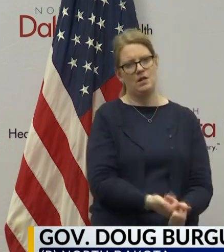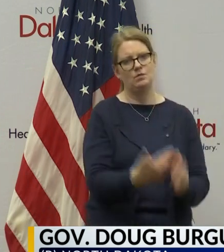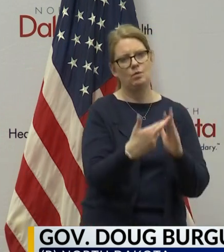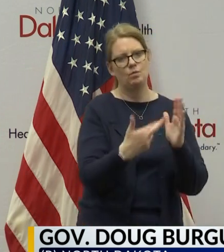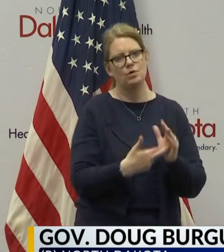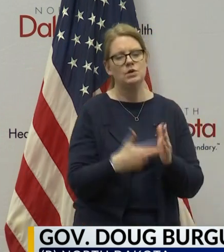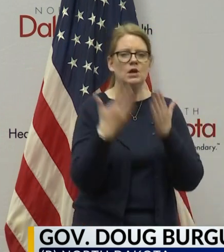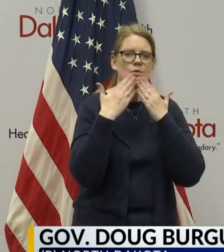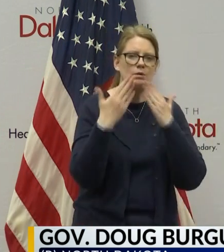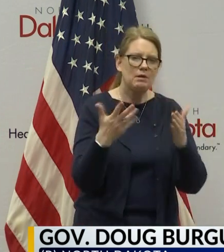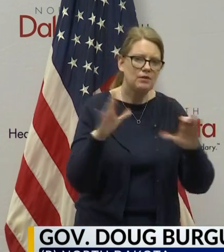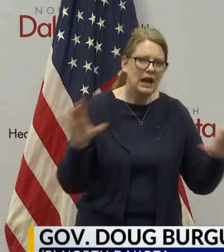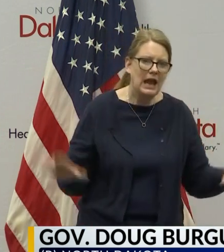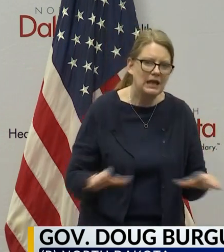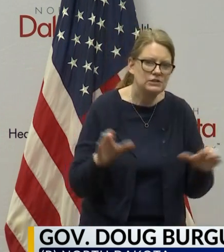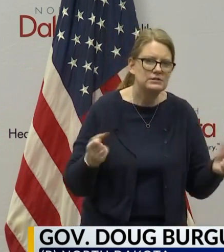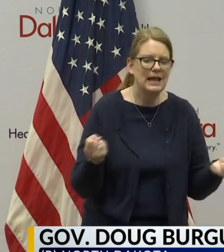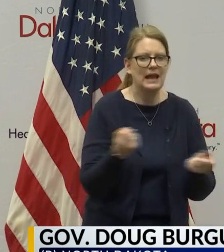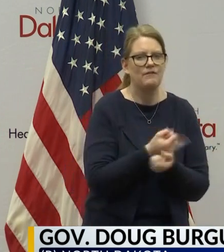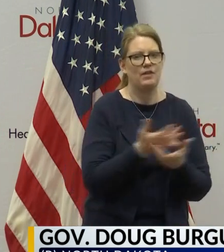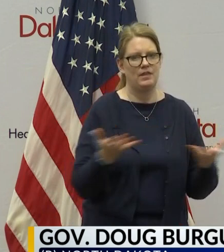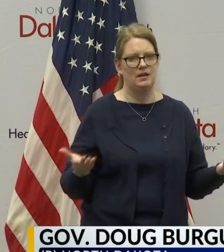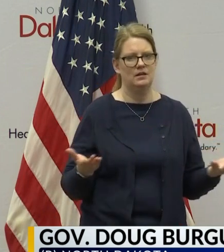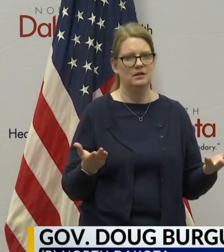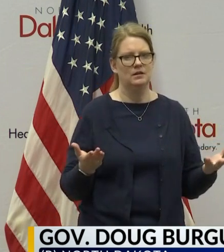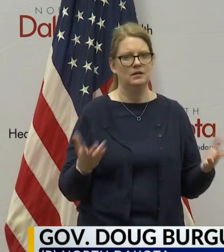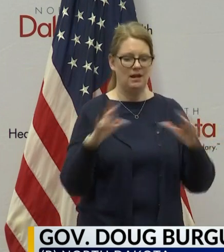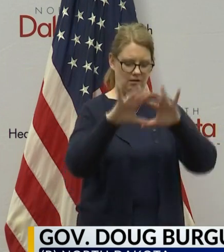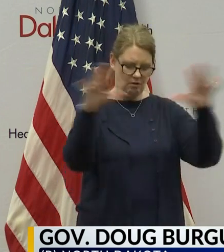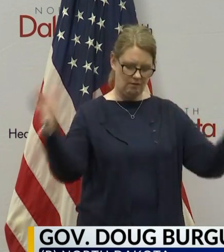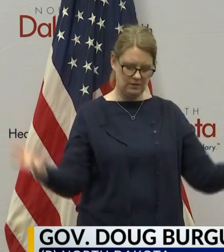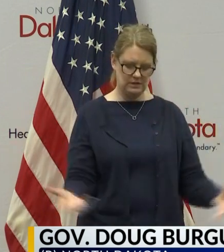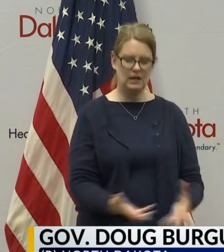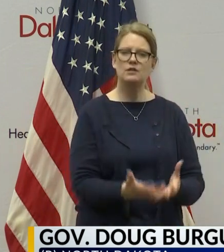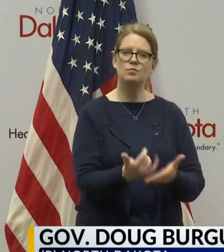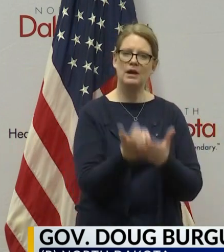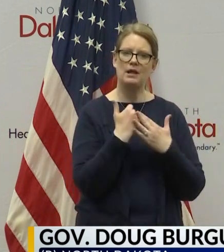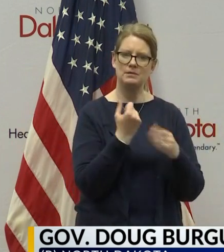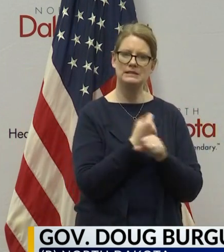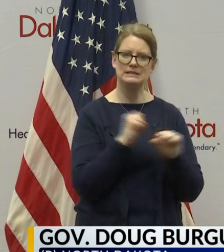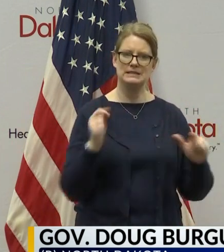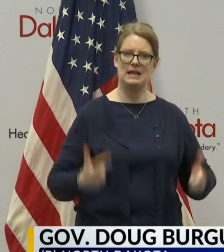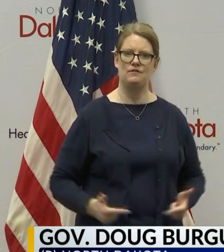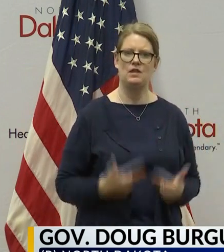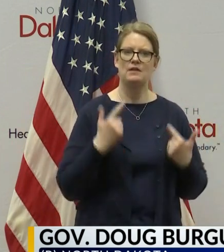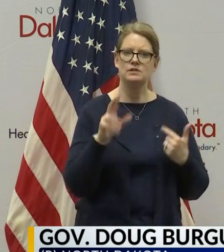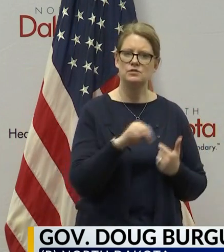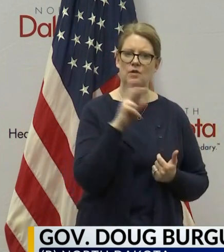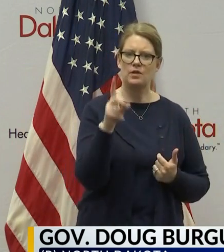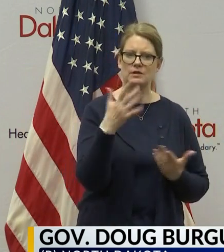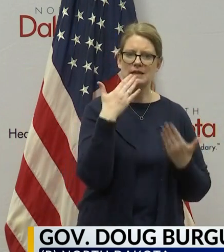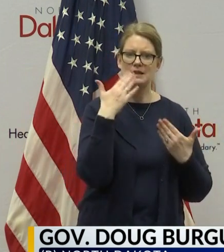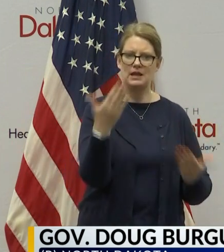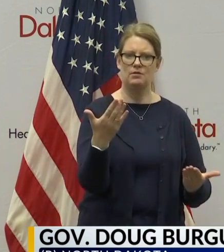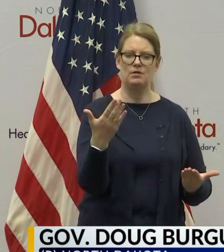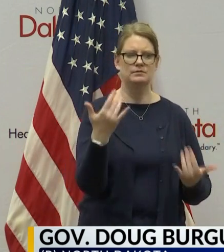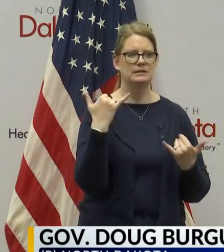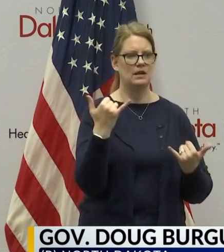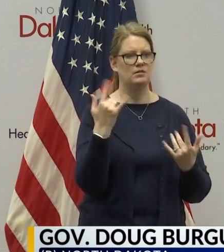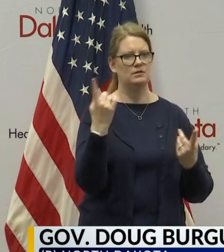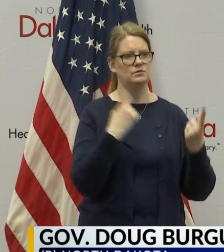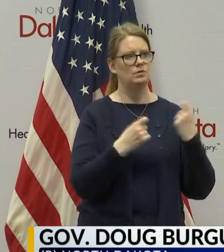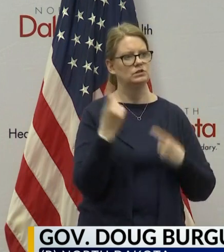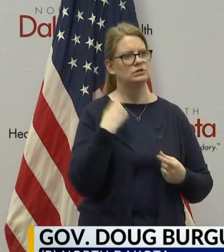actions and everything you're doing. Collectively, together, we're helping to save lives in North Dakota. So thank you all. And now we'll stand for